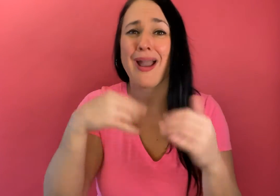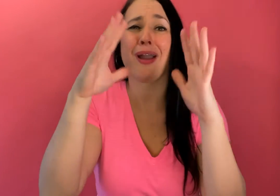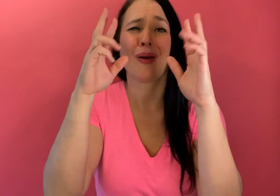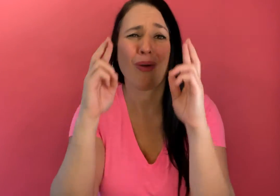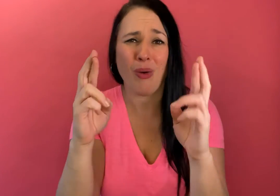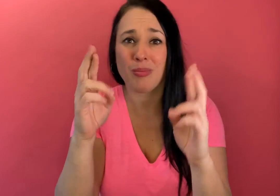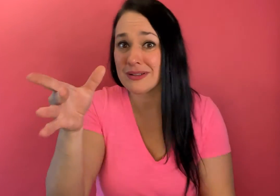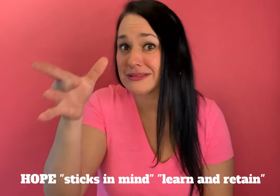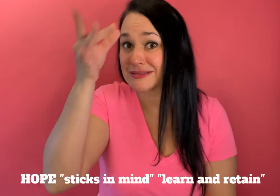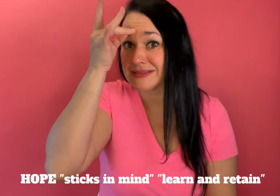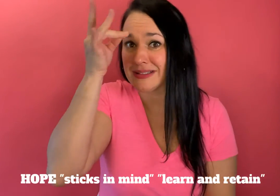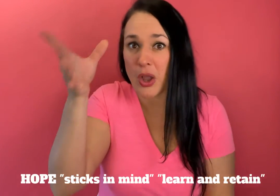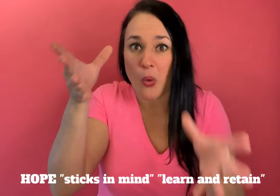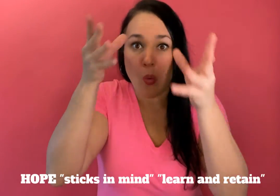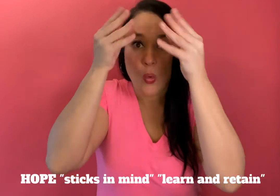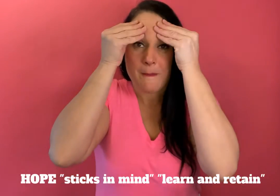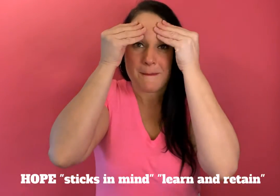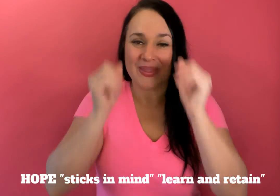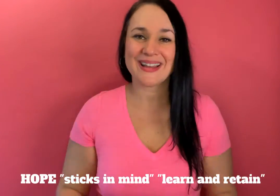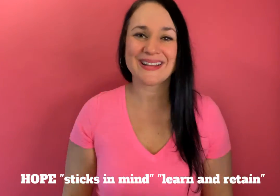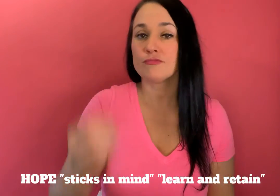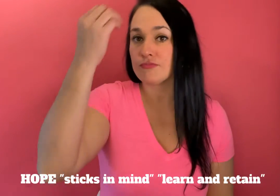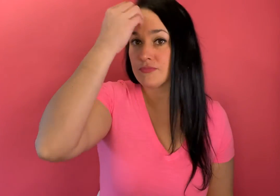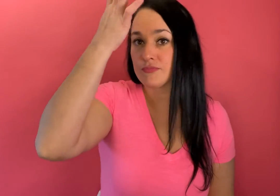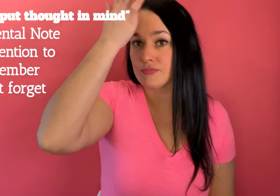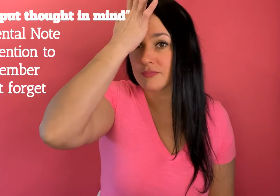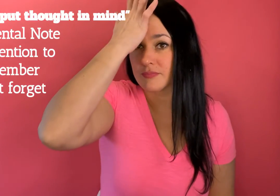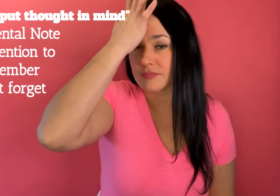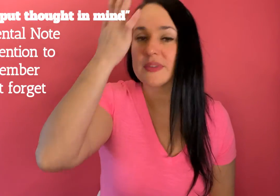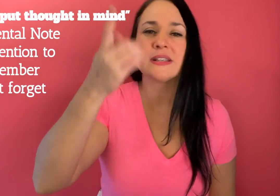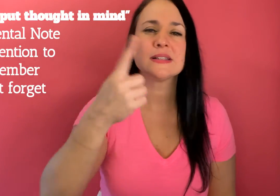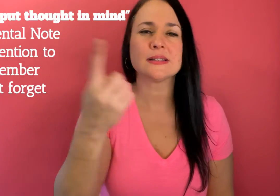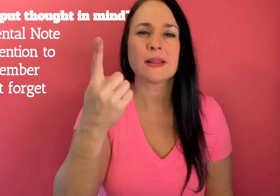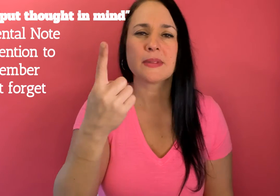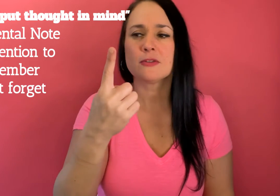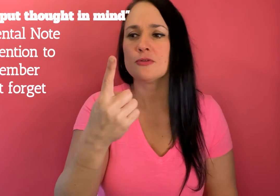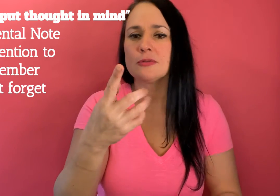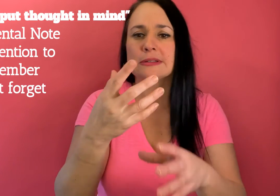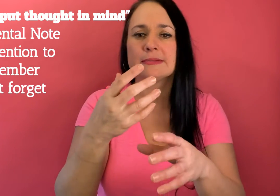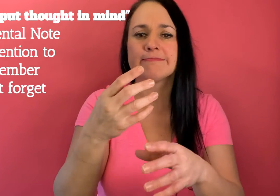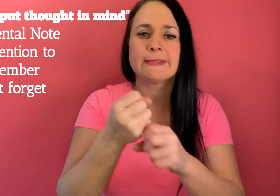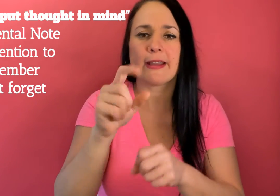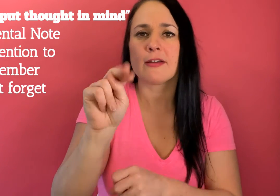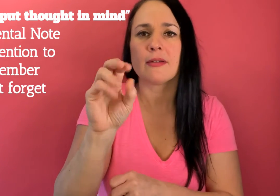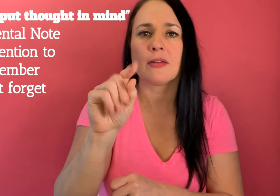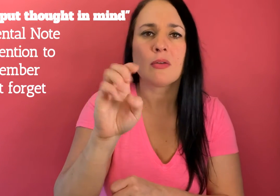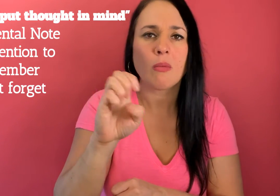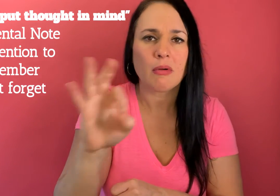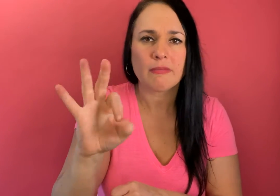i really hope it sticks in your mind and you absorb it to learn put the thought in your mind like to take a mental note